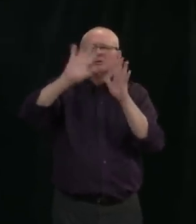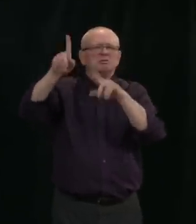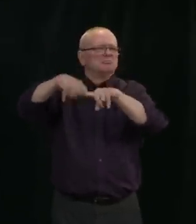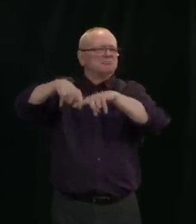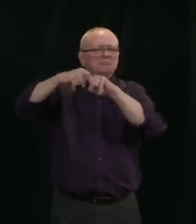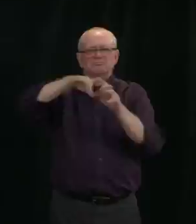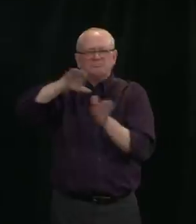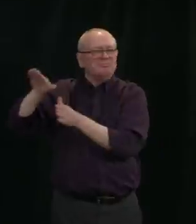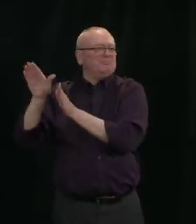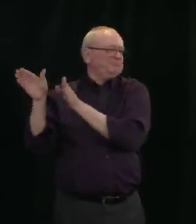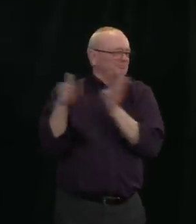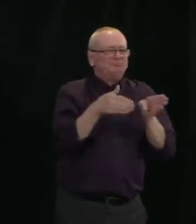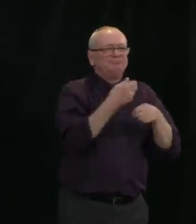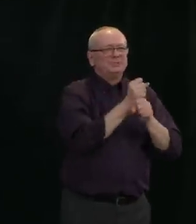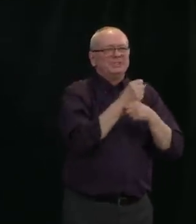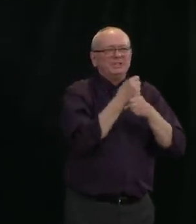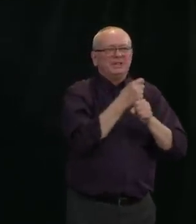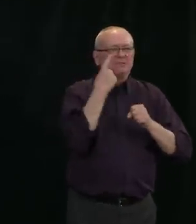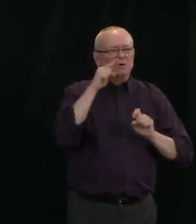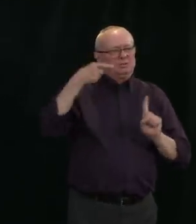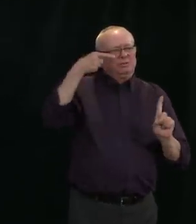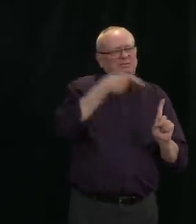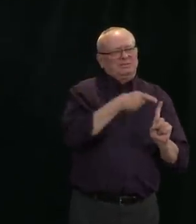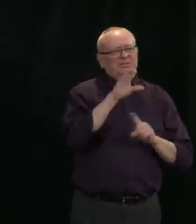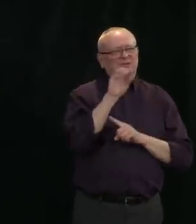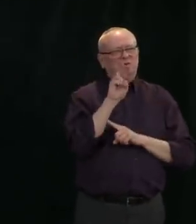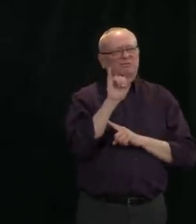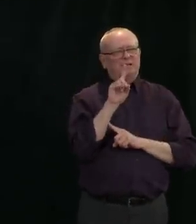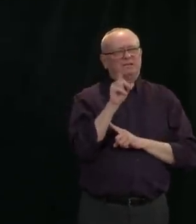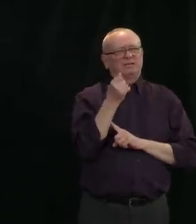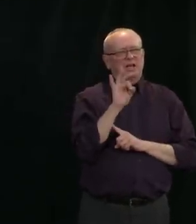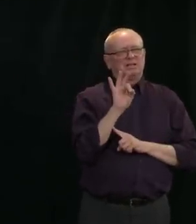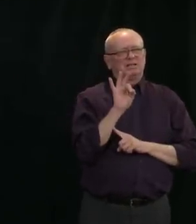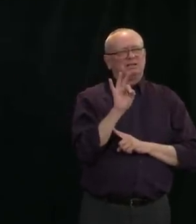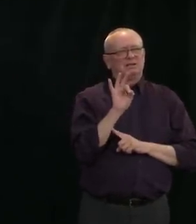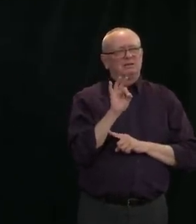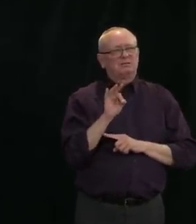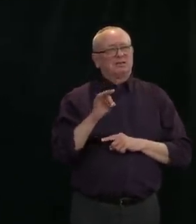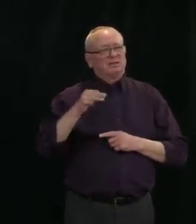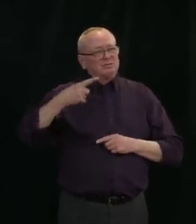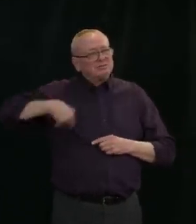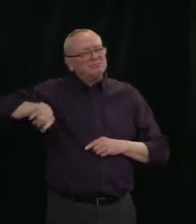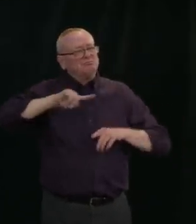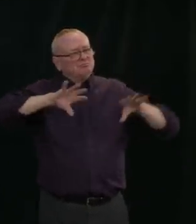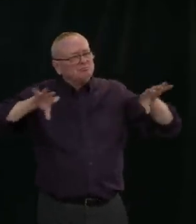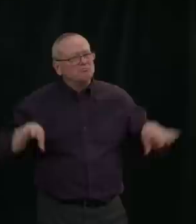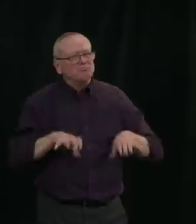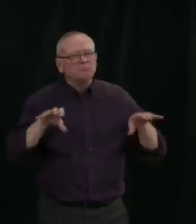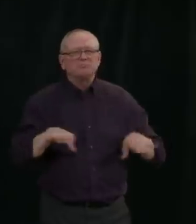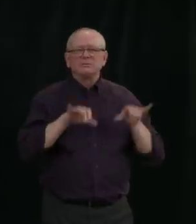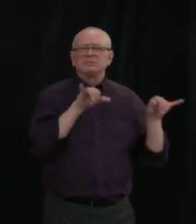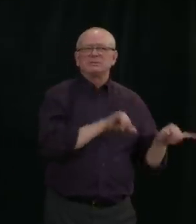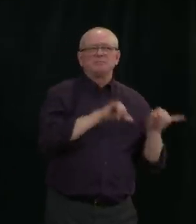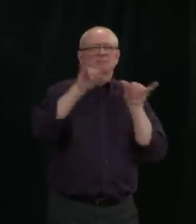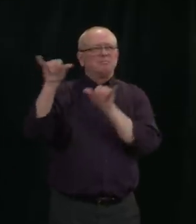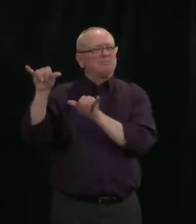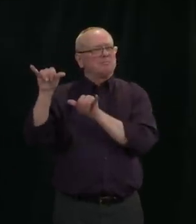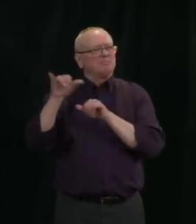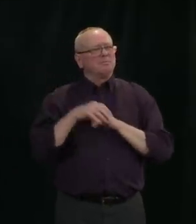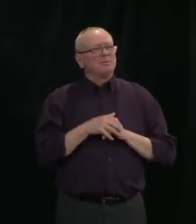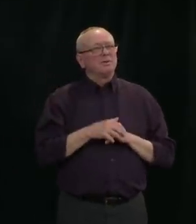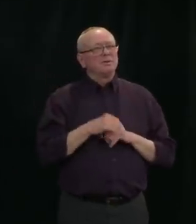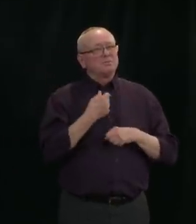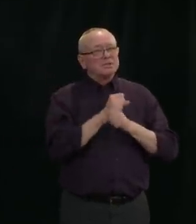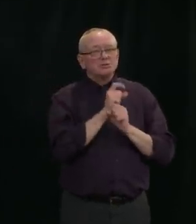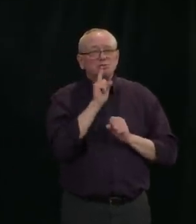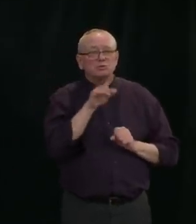that we can, we will be prepared to share some of that equipment across Canada. Obviously, we must take care of our own healthcare needs first and ensure